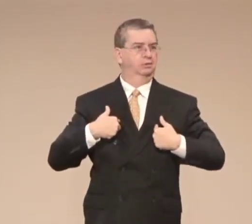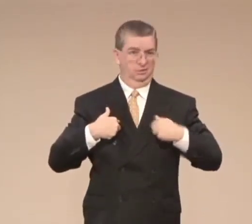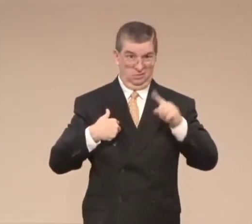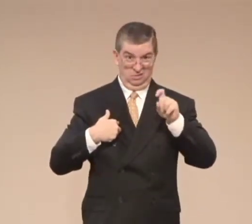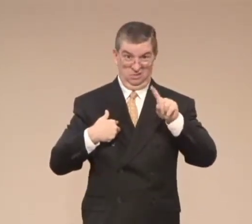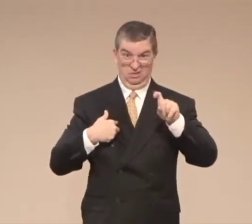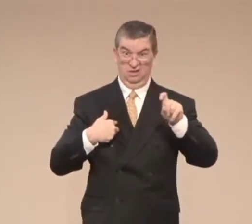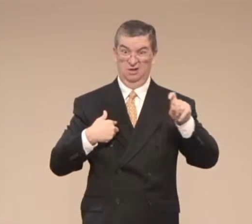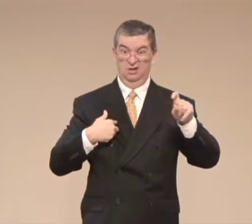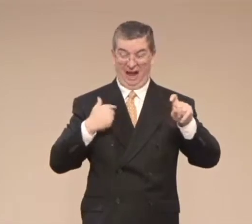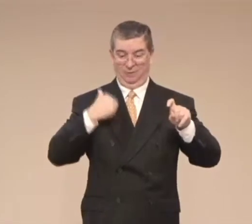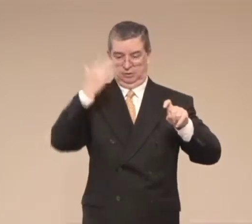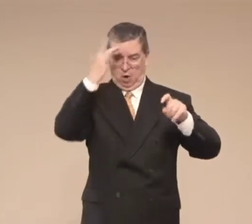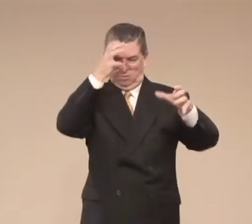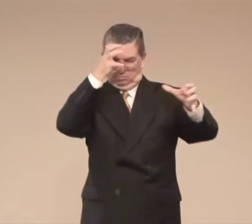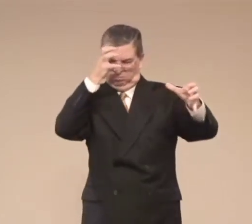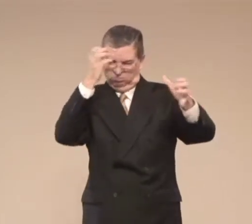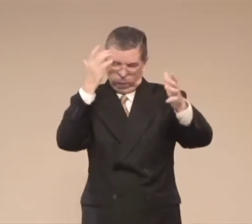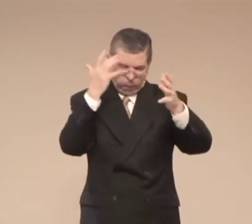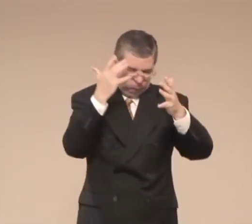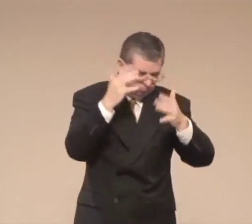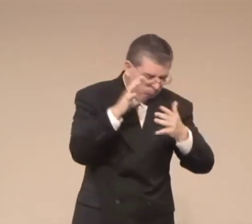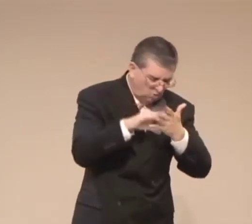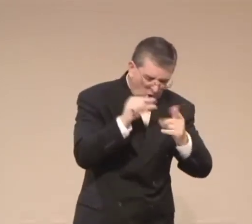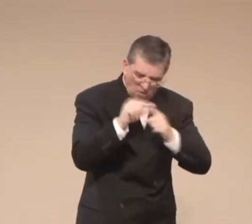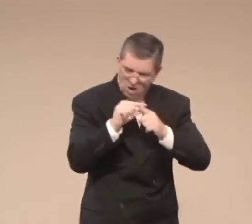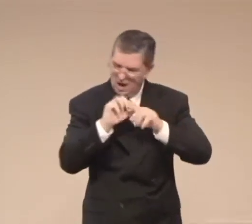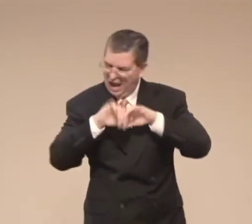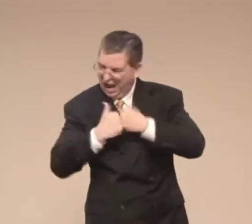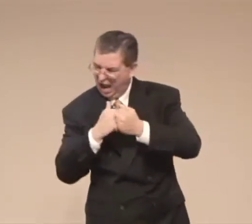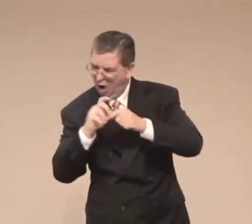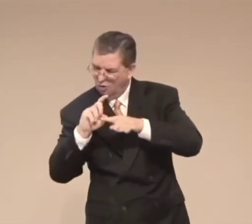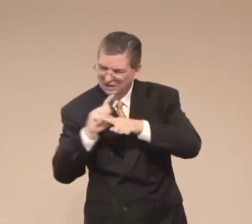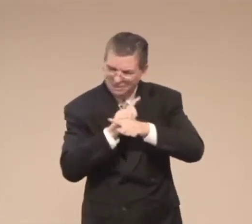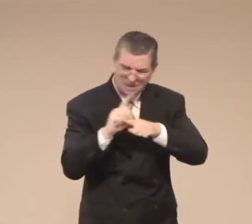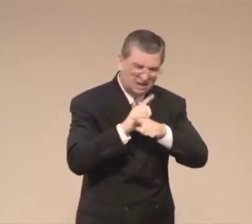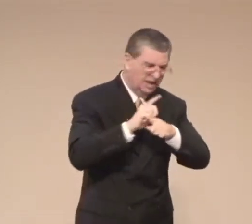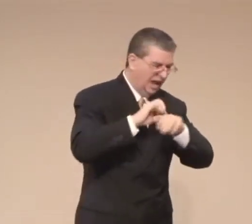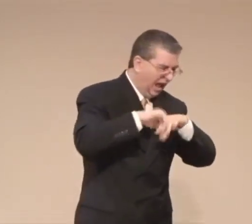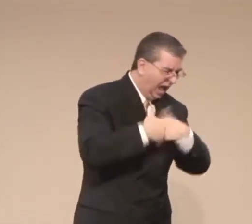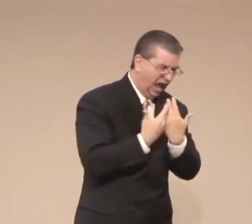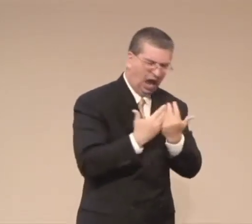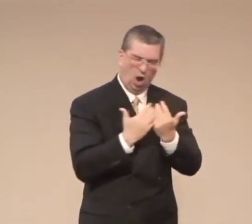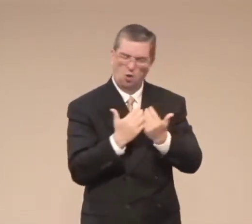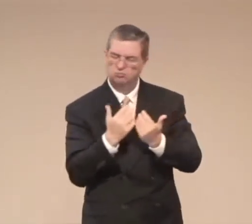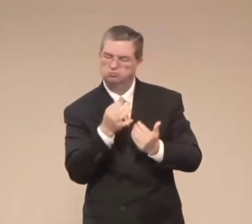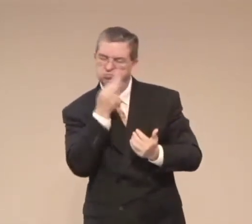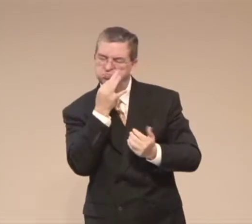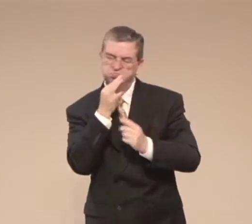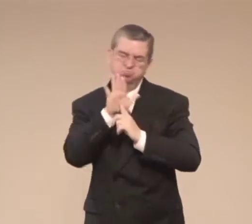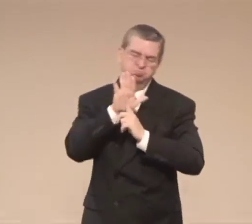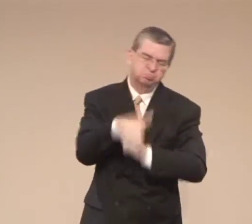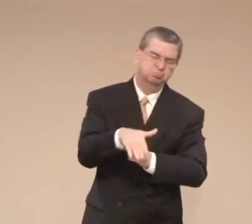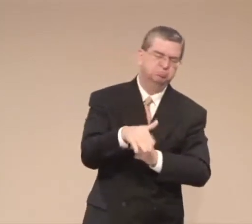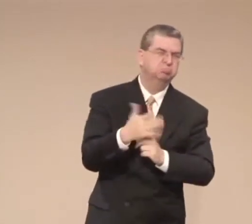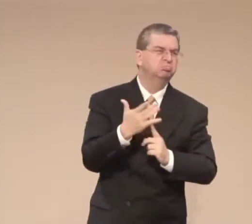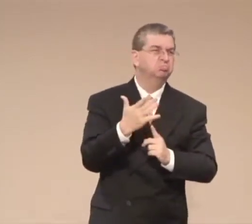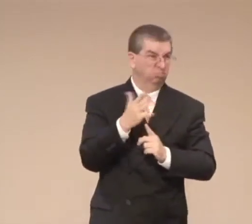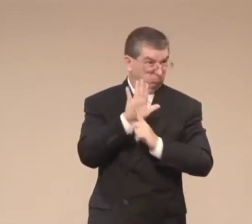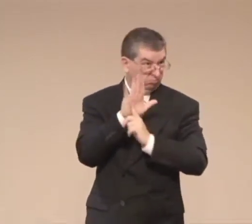As a good father, you can think that they should pray and say, God, make me smarter. Teach me how to discipline my children.